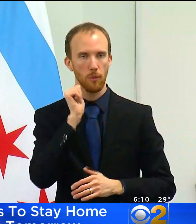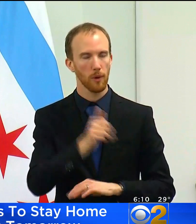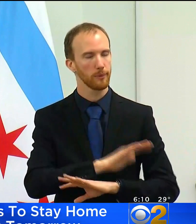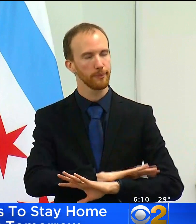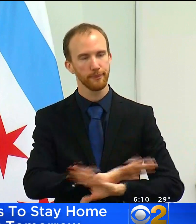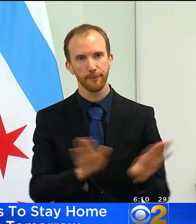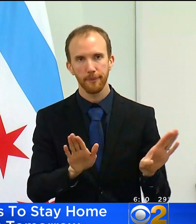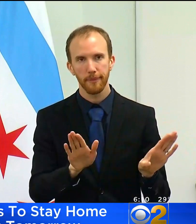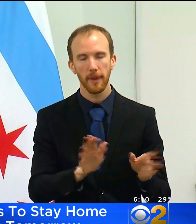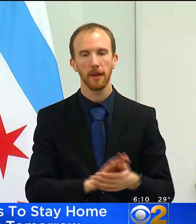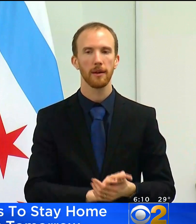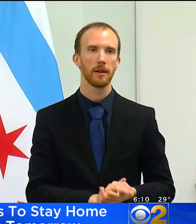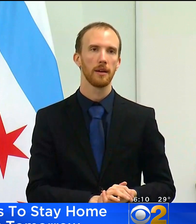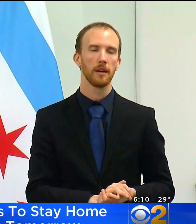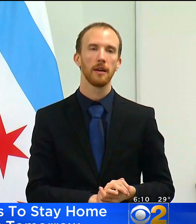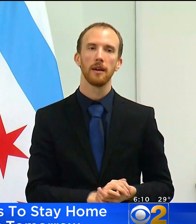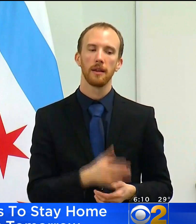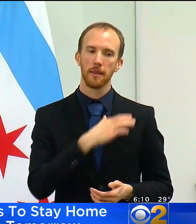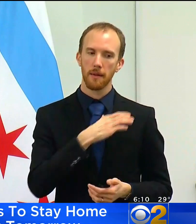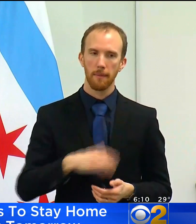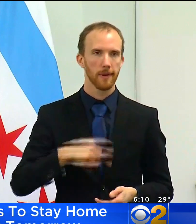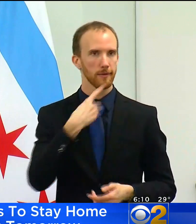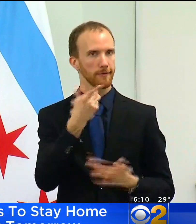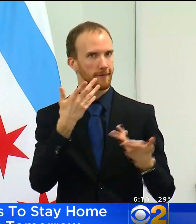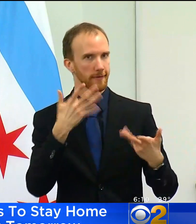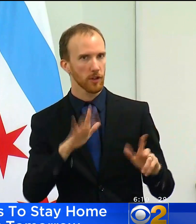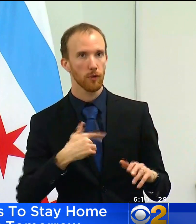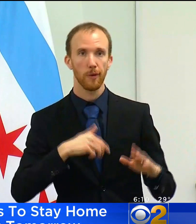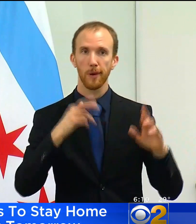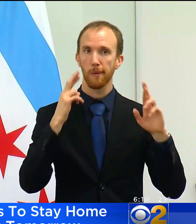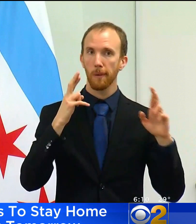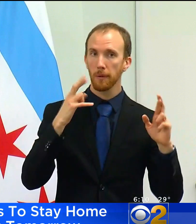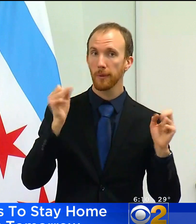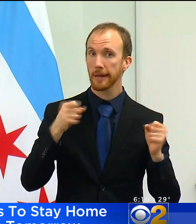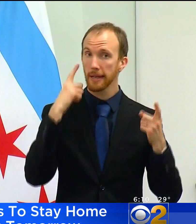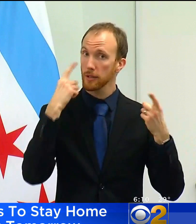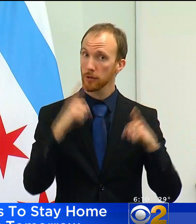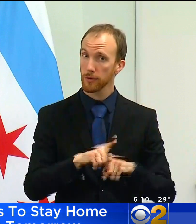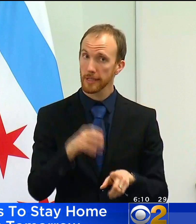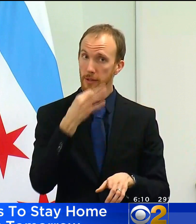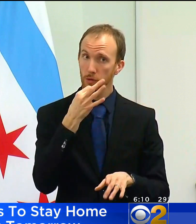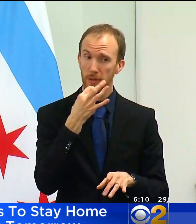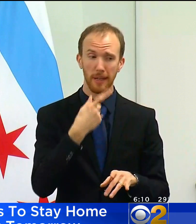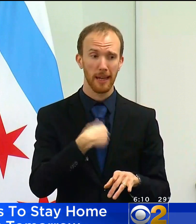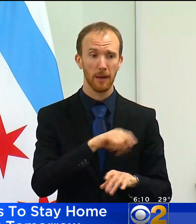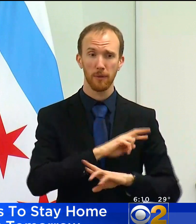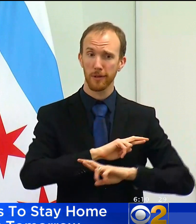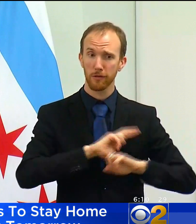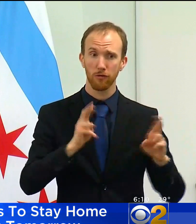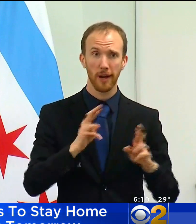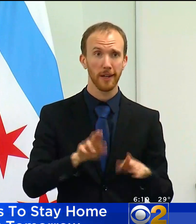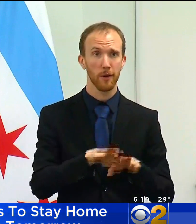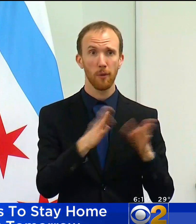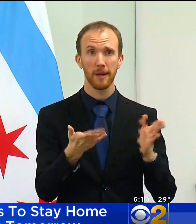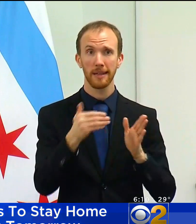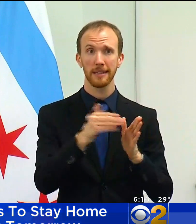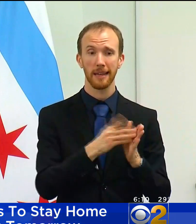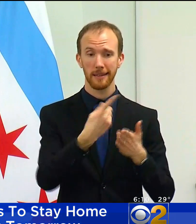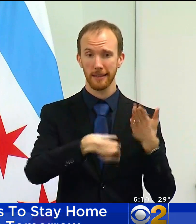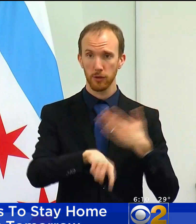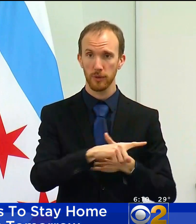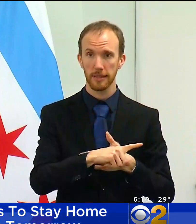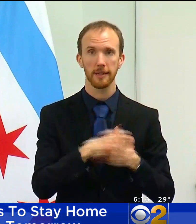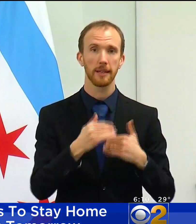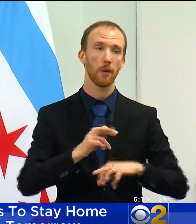pointed out, we remain hopeful that we reach an agreement soon. And we also remain steadfast in our commitment to reopen schools next week. We will now take your